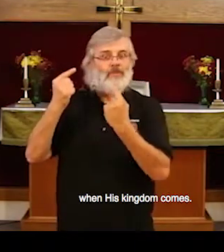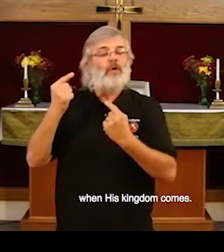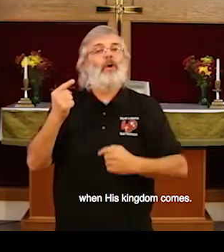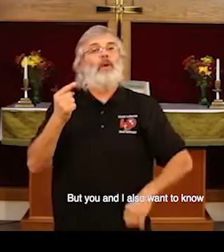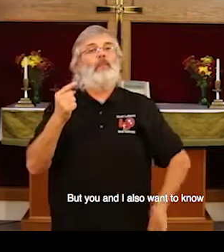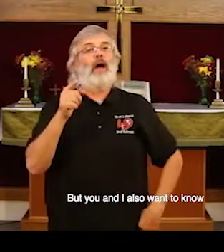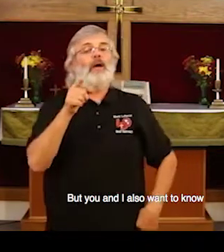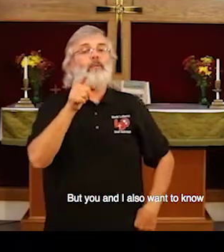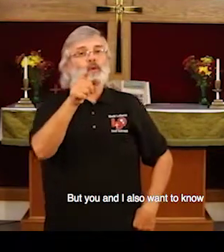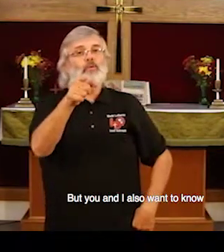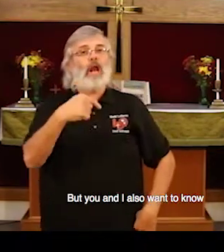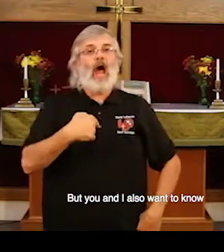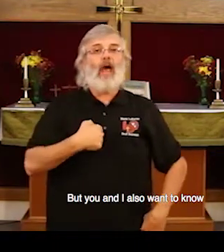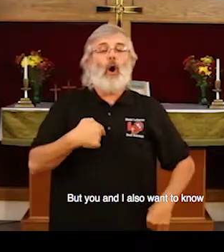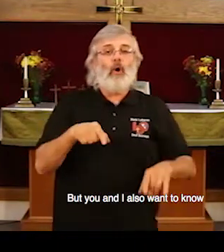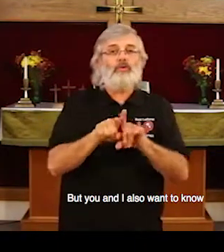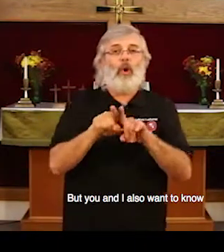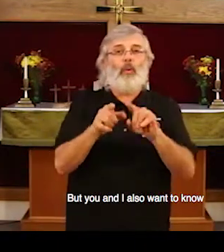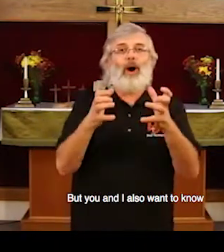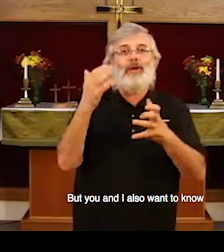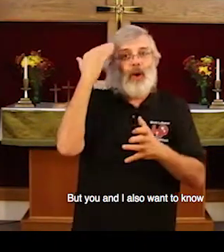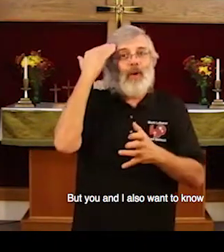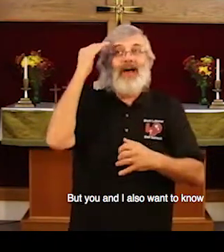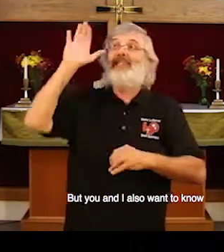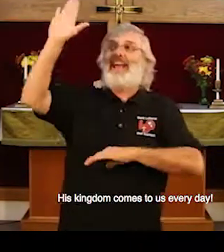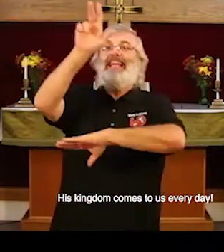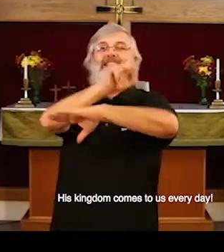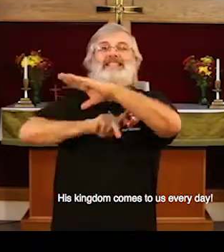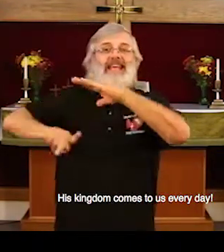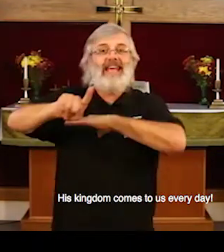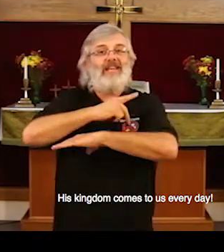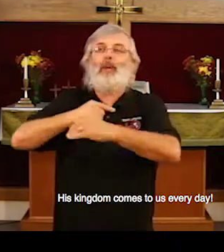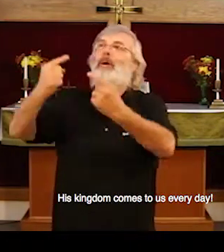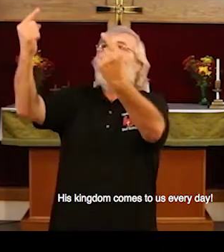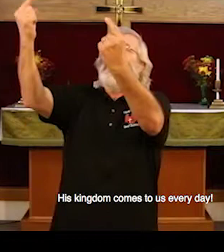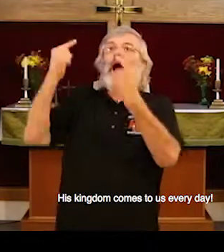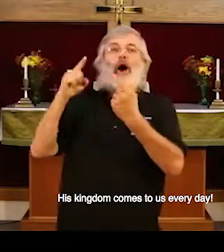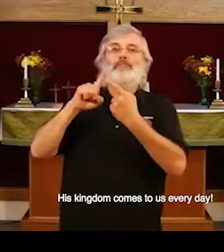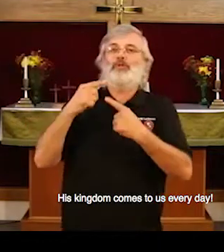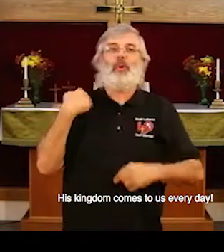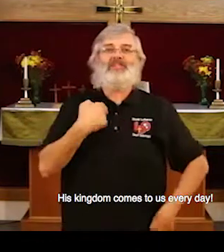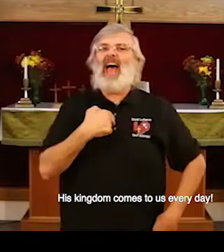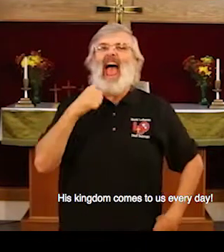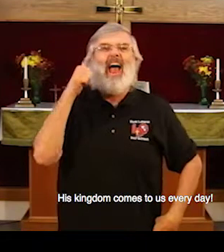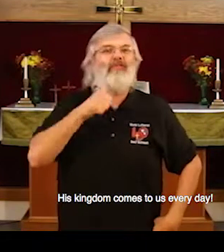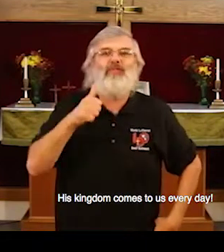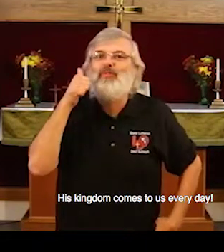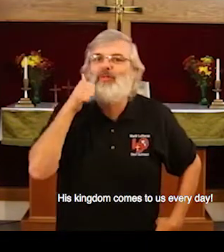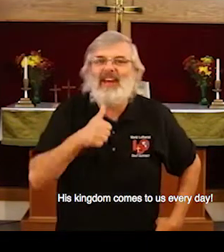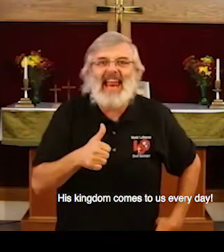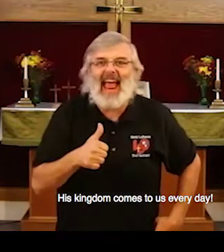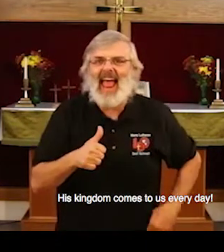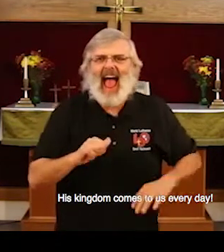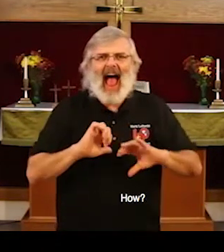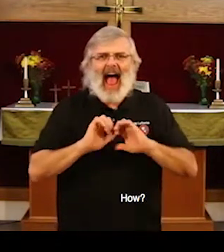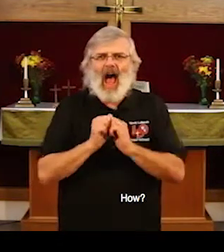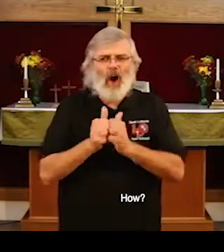But, but you and I also want to know that his kingdom comes to us every day. How,